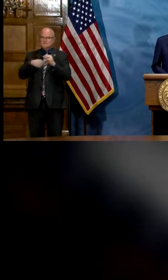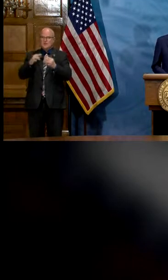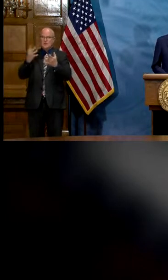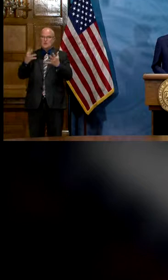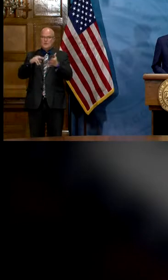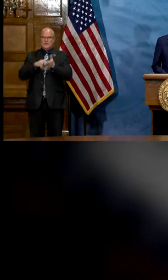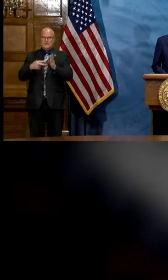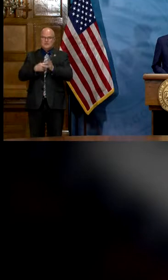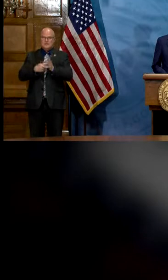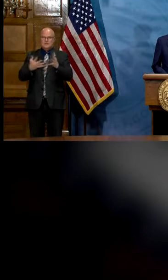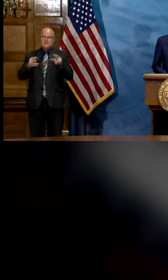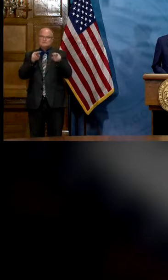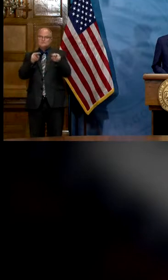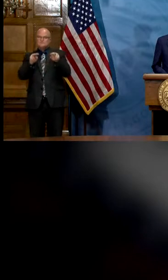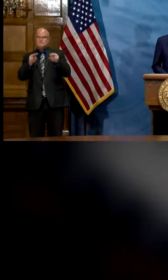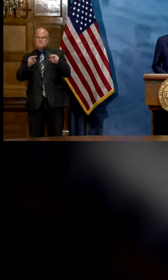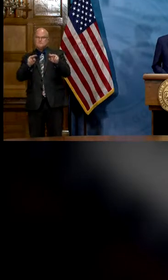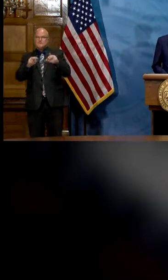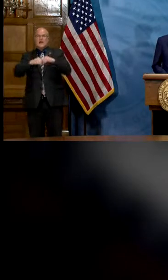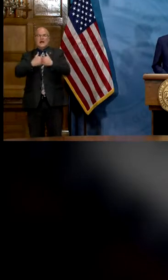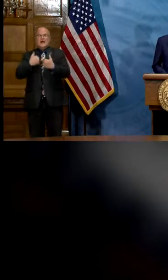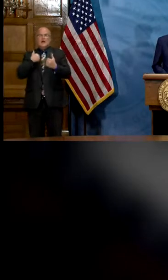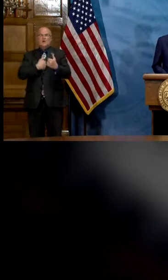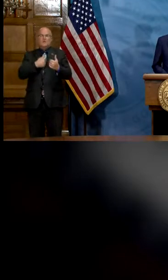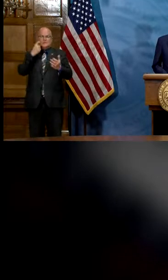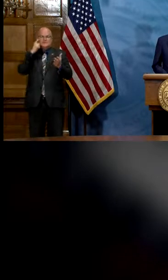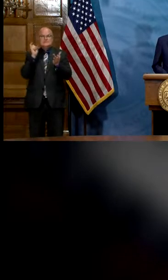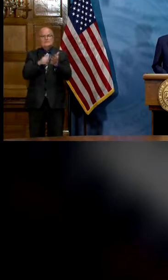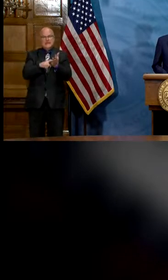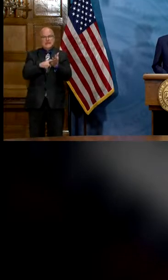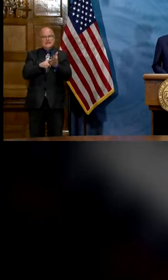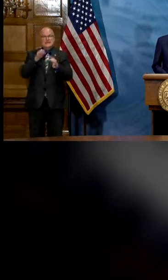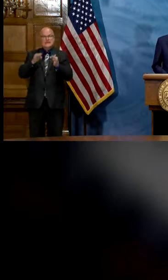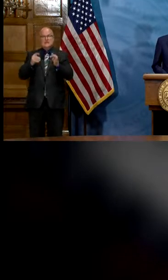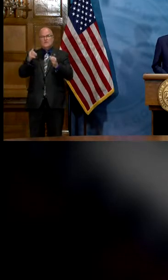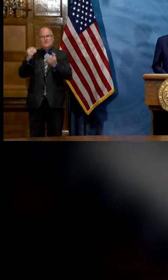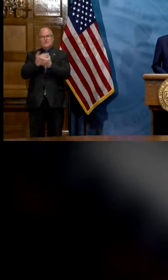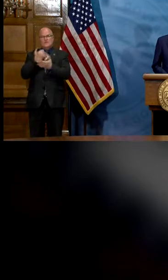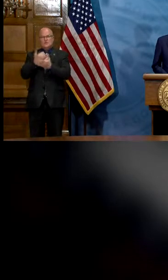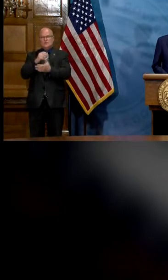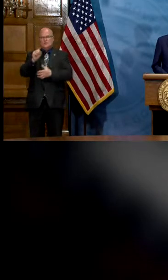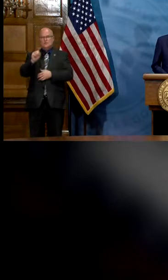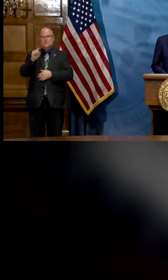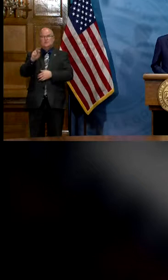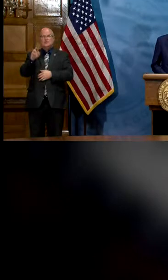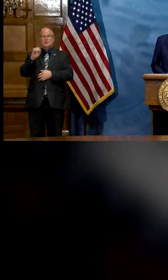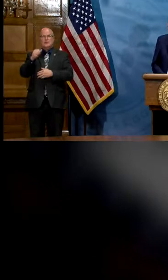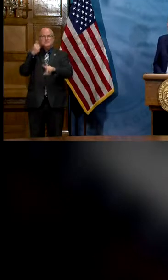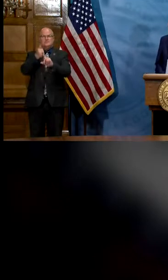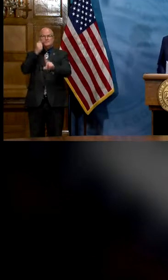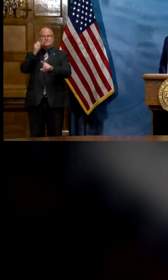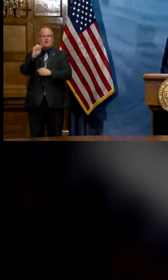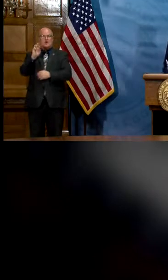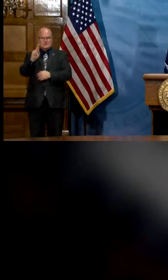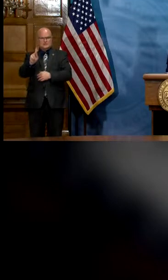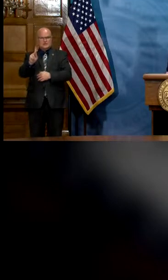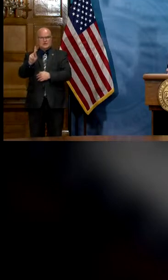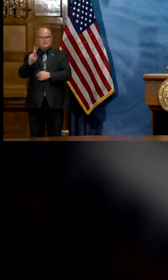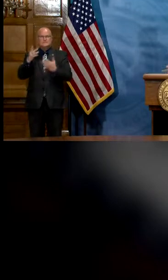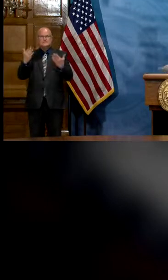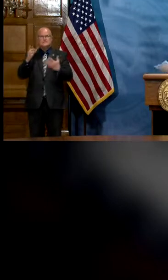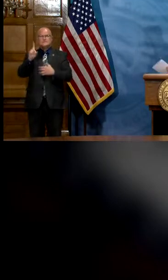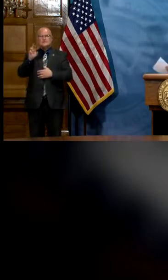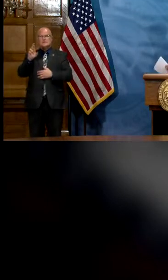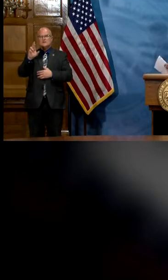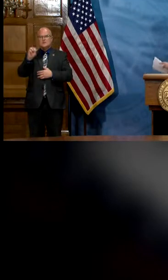what that means what we need to watch out for and how we're going to detect it if one of the new strains come here to our state uh dr